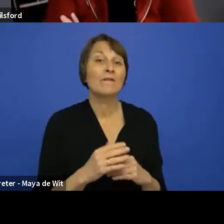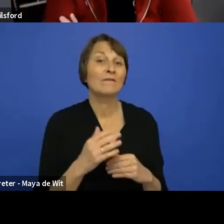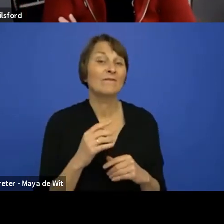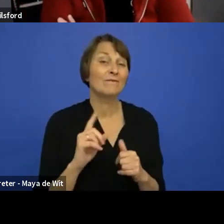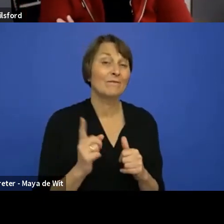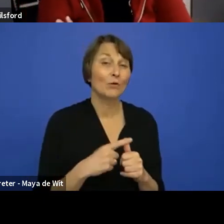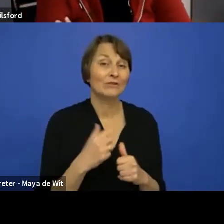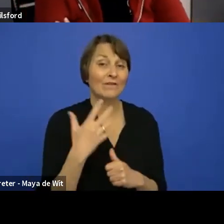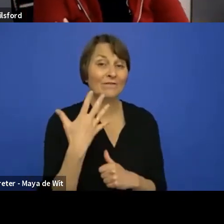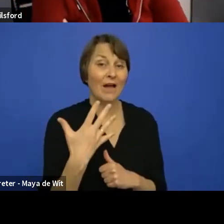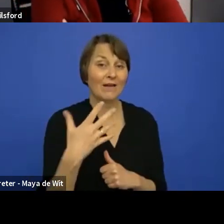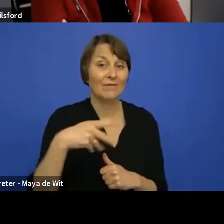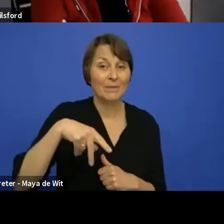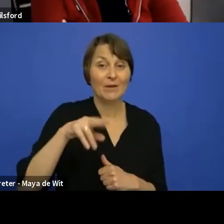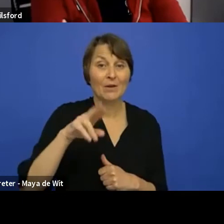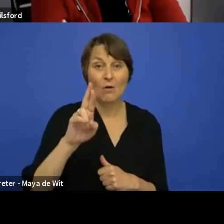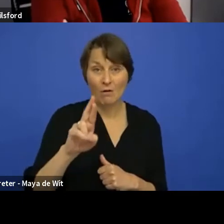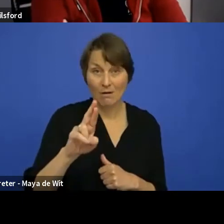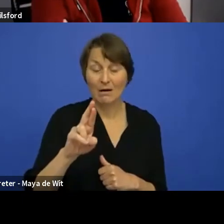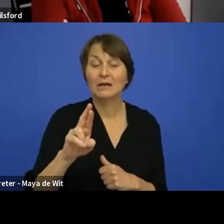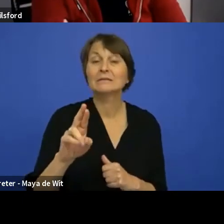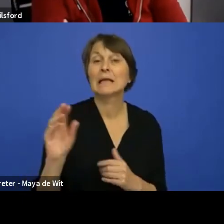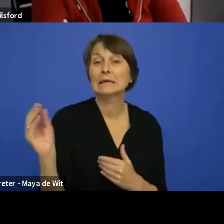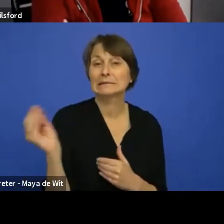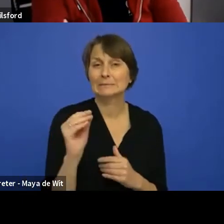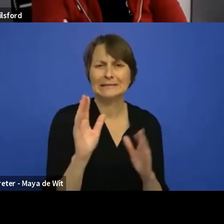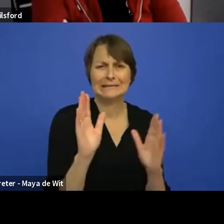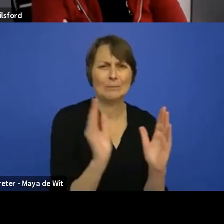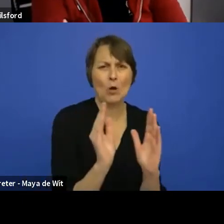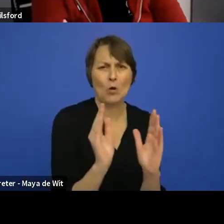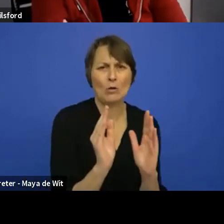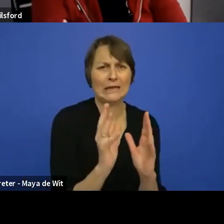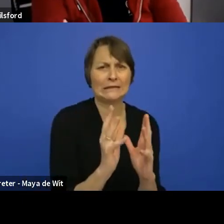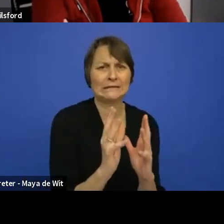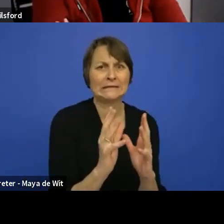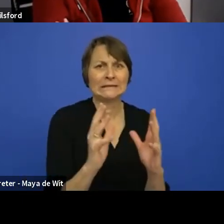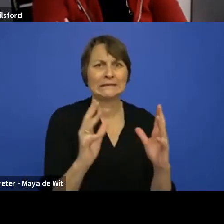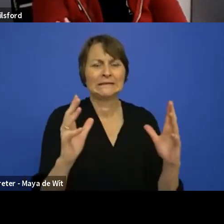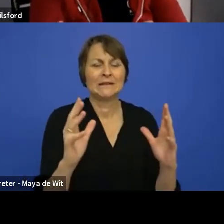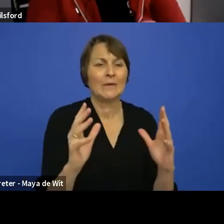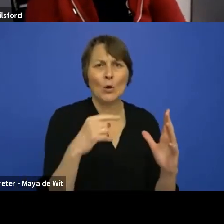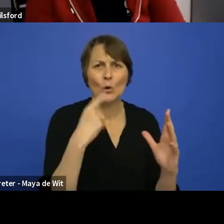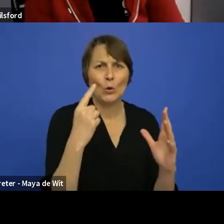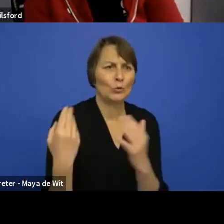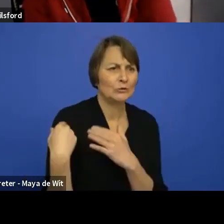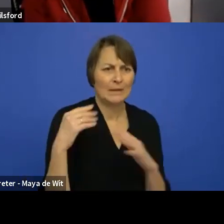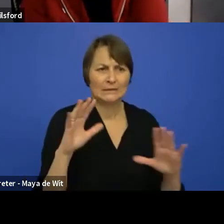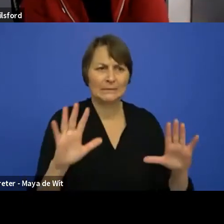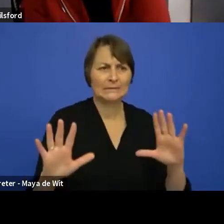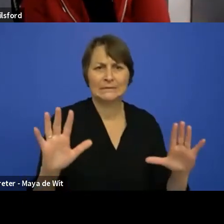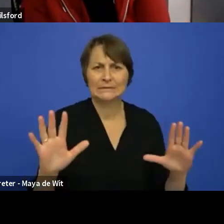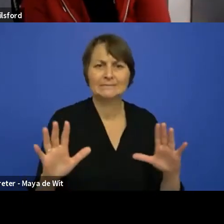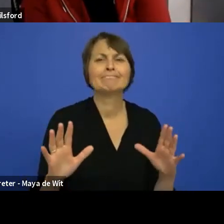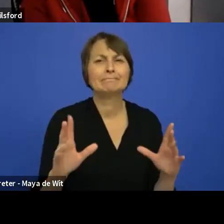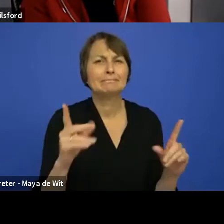them relatively small because we need to, uh, to grow with this responsibility and learn how we'll do it because we haven't accepted any.